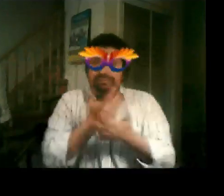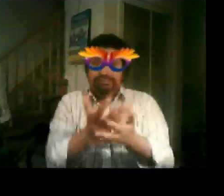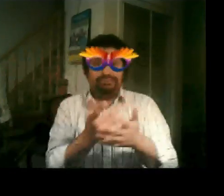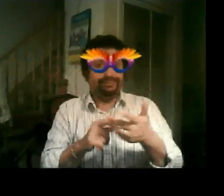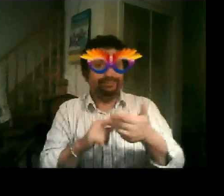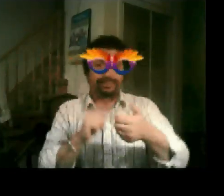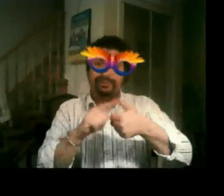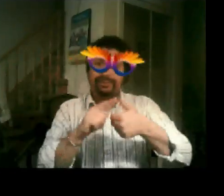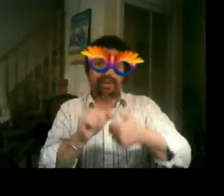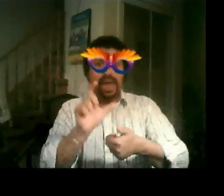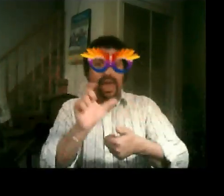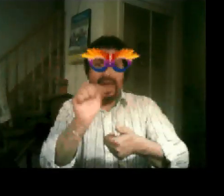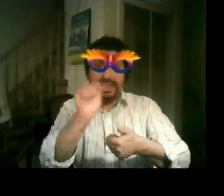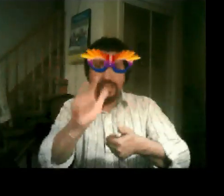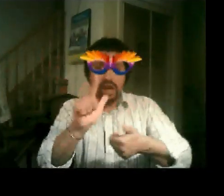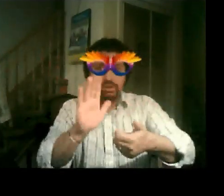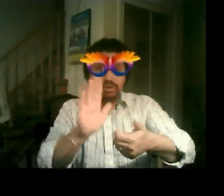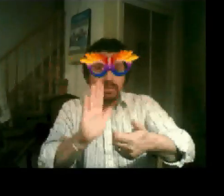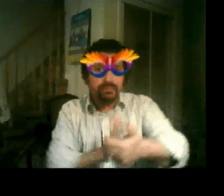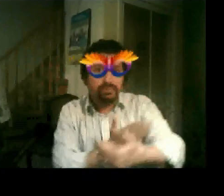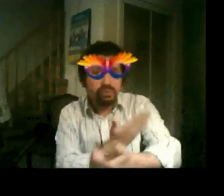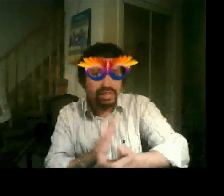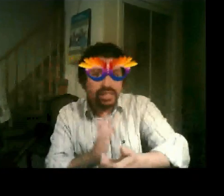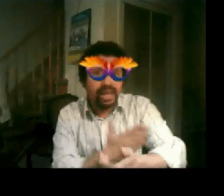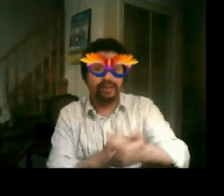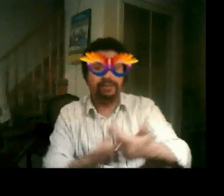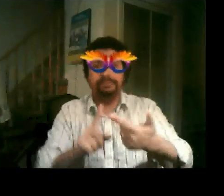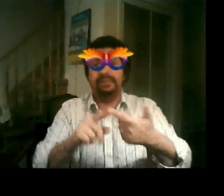Celebration Boy, you got a reputation